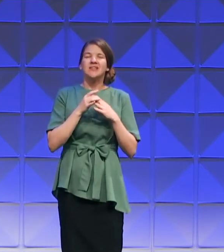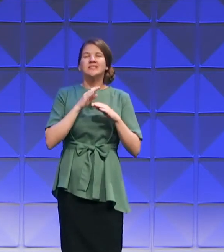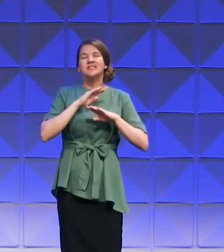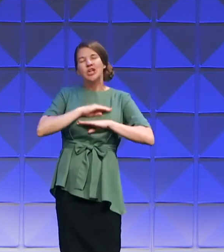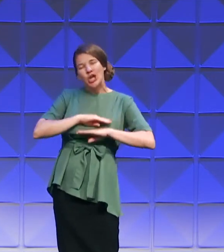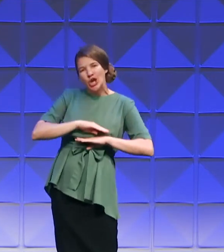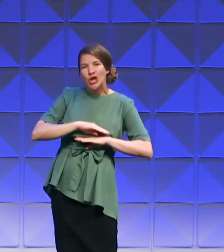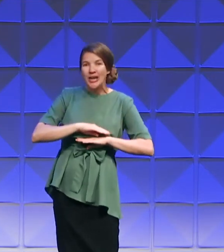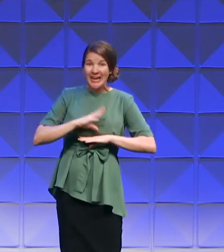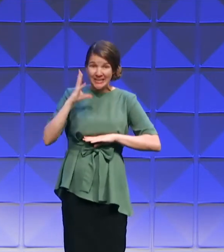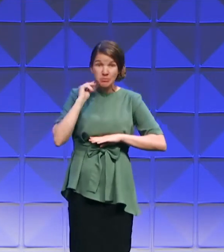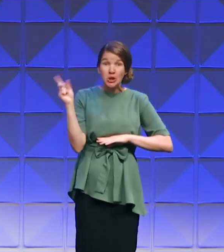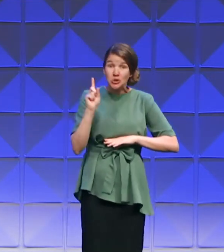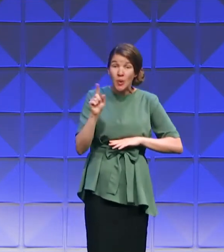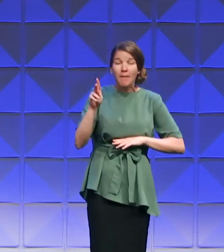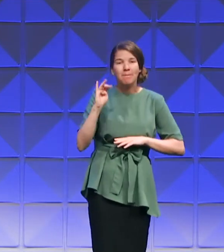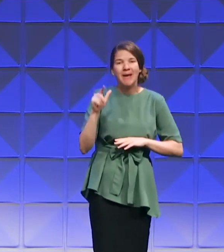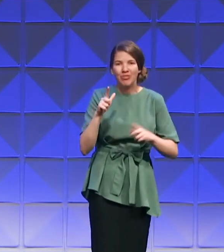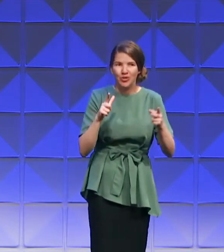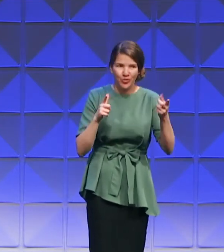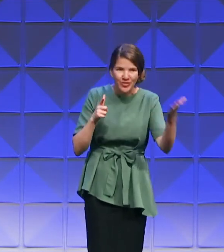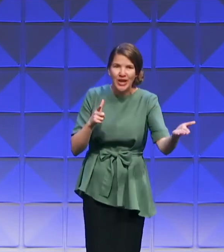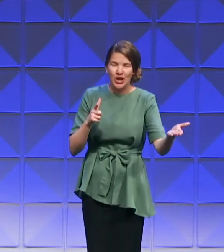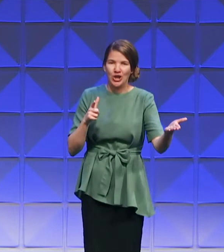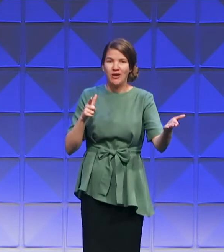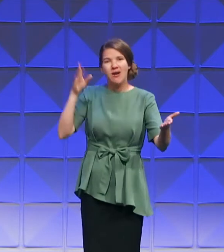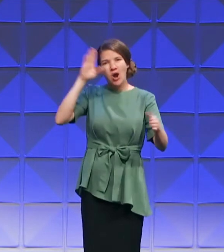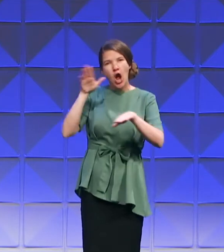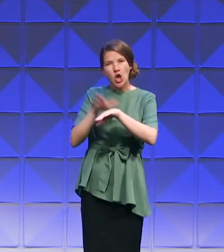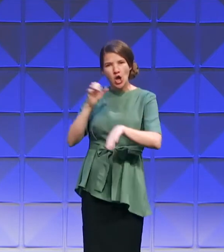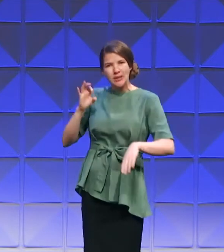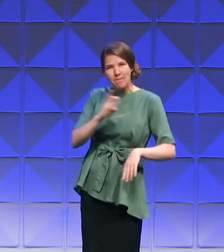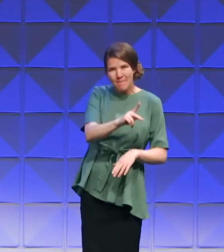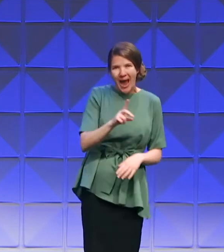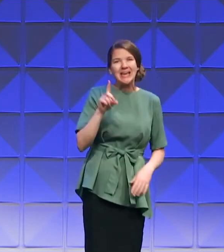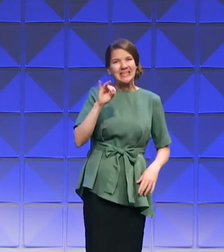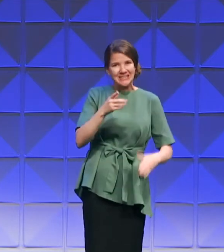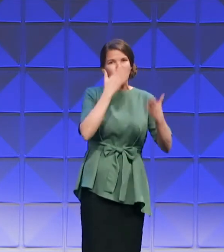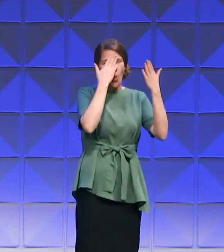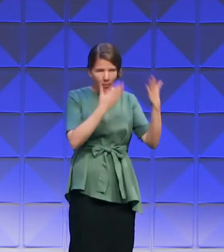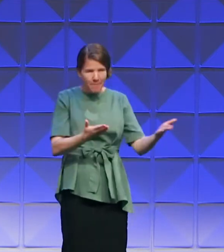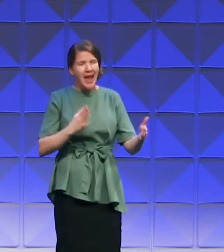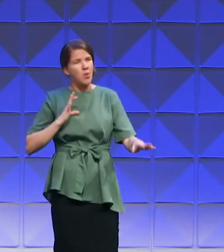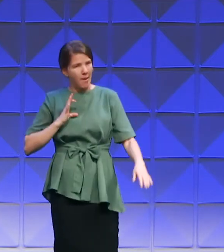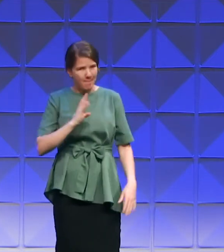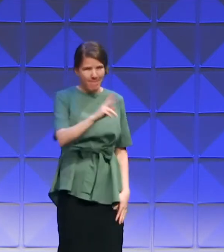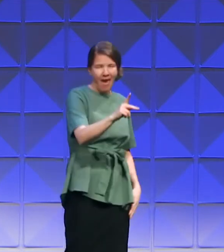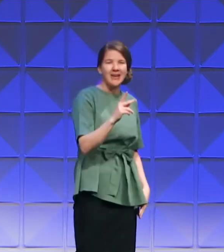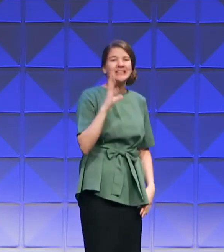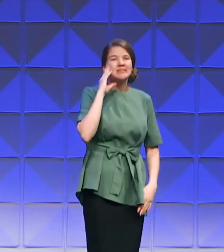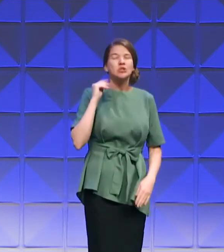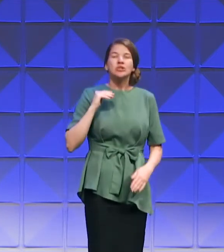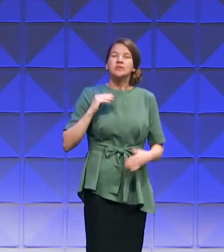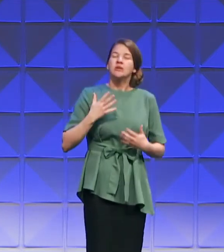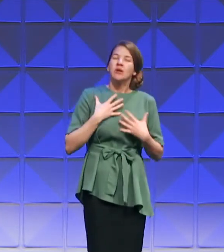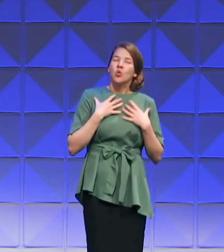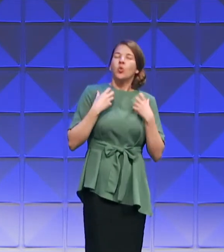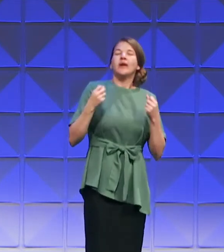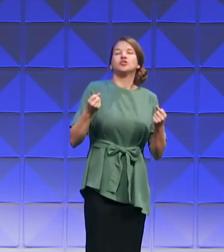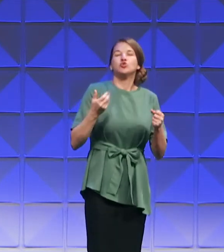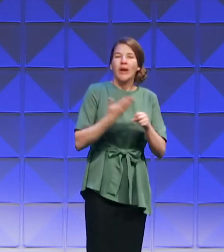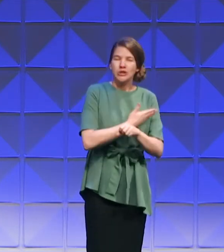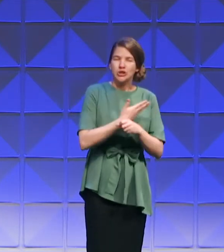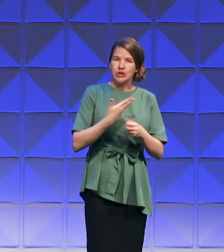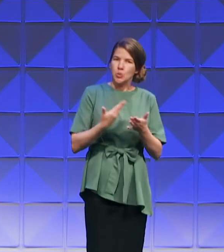was called to return to Bethel, and he did. And it's there that he found restoration, renewal, and a reviving of the relationship